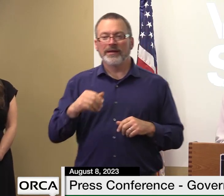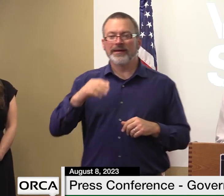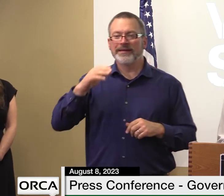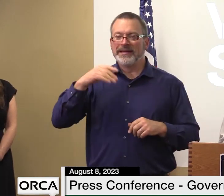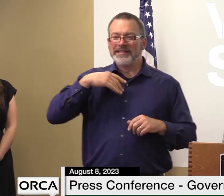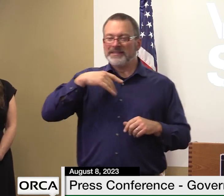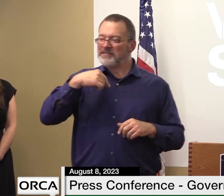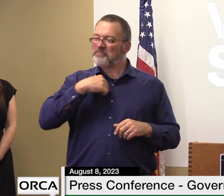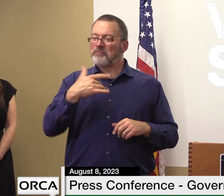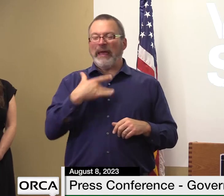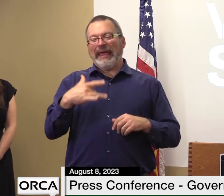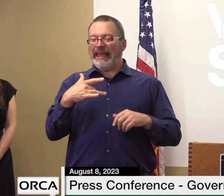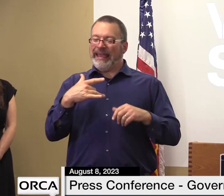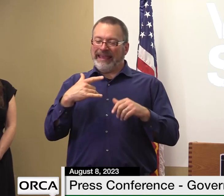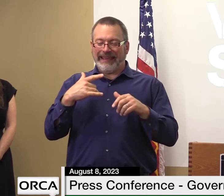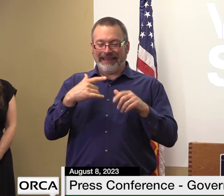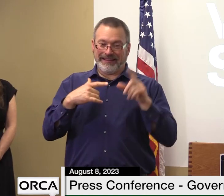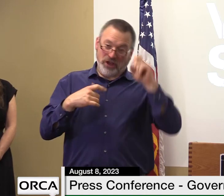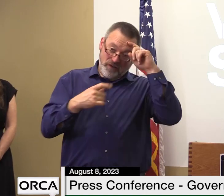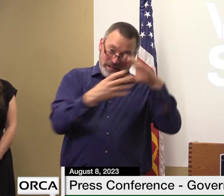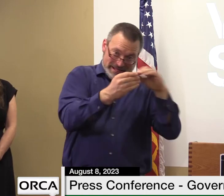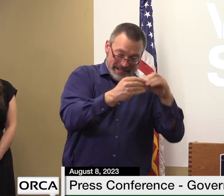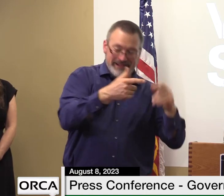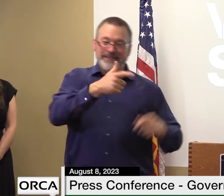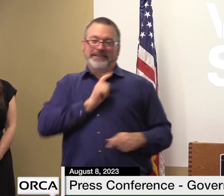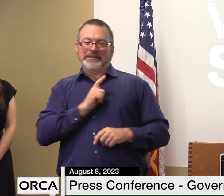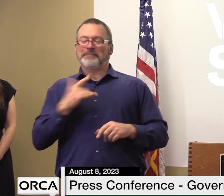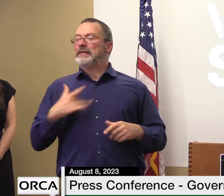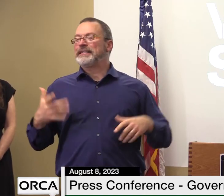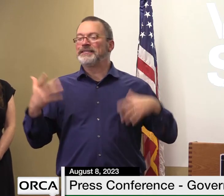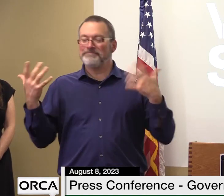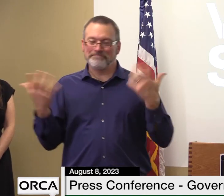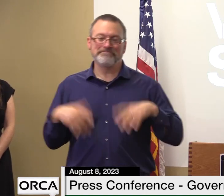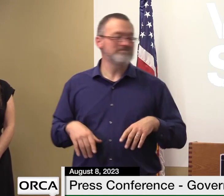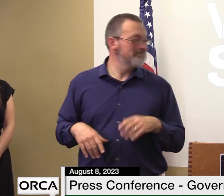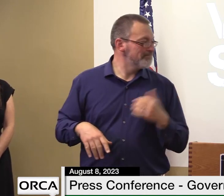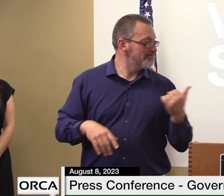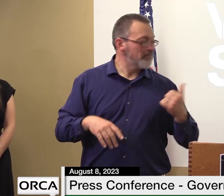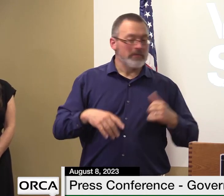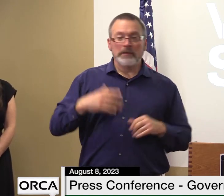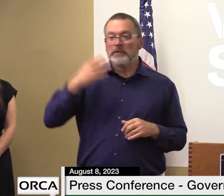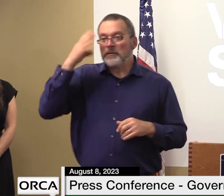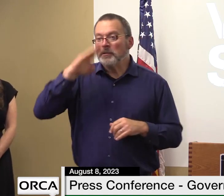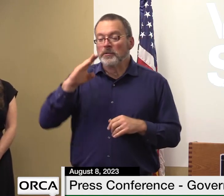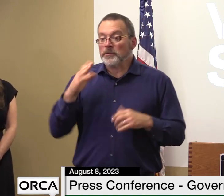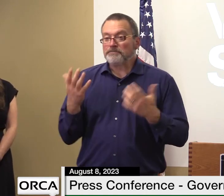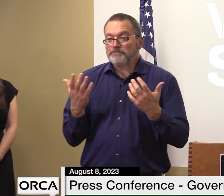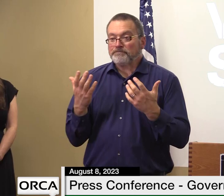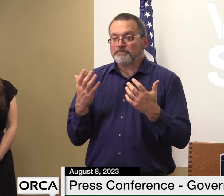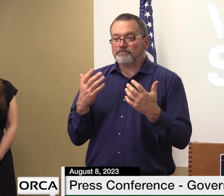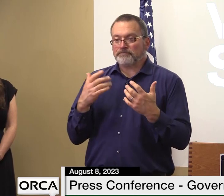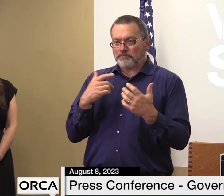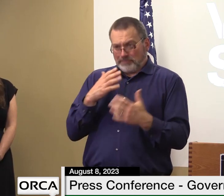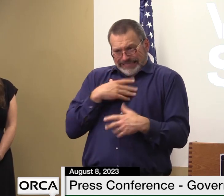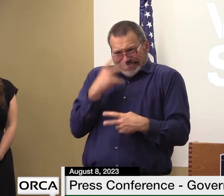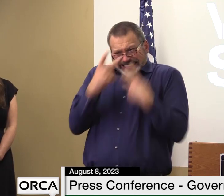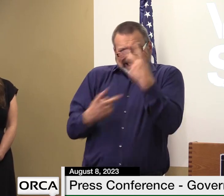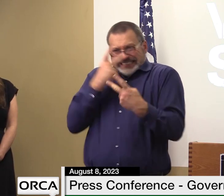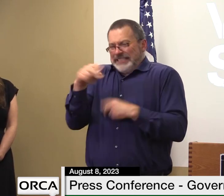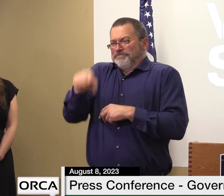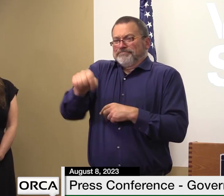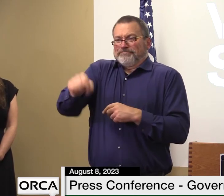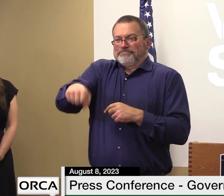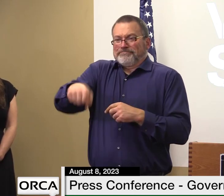but uh um as the governor said um we are clearly recognizing that the weather patterns